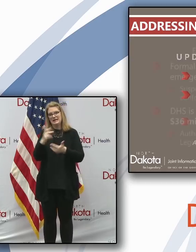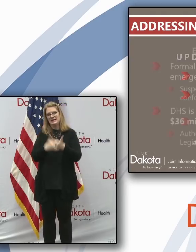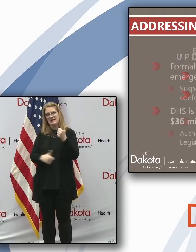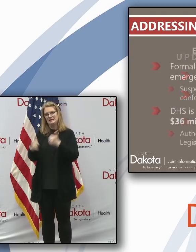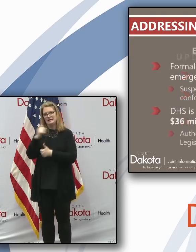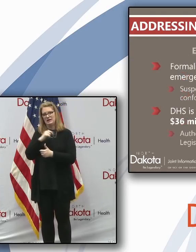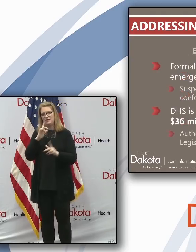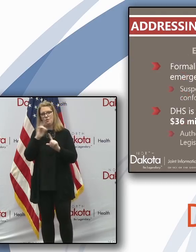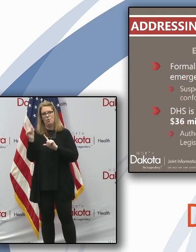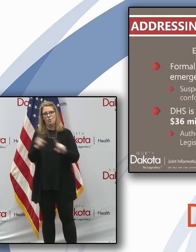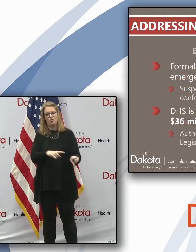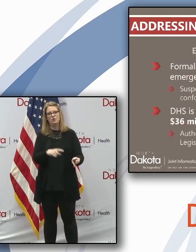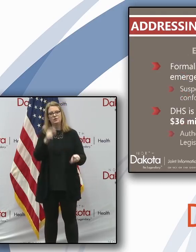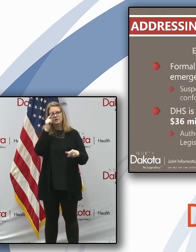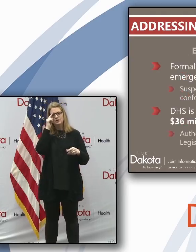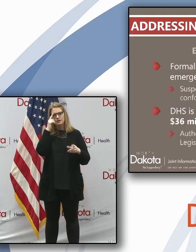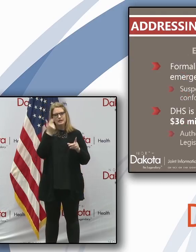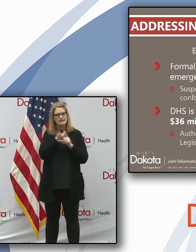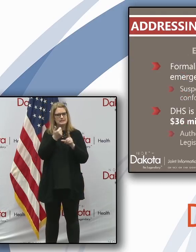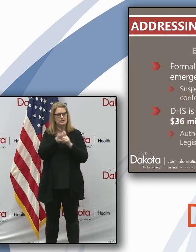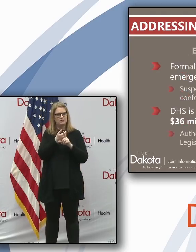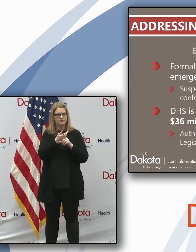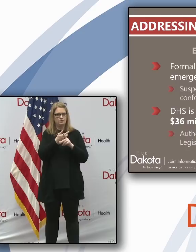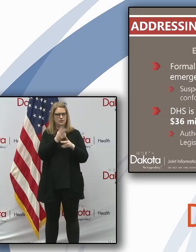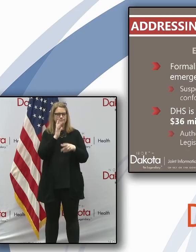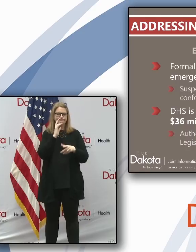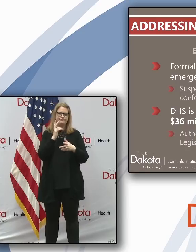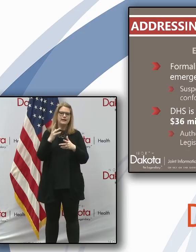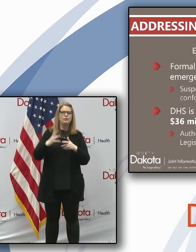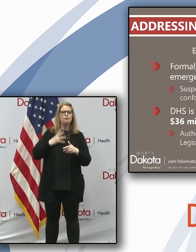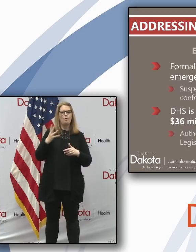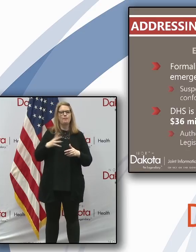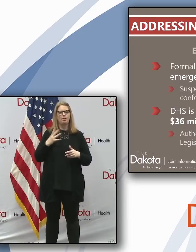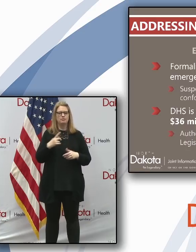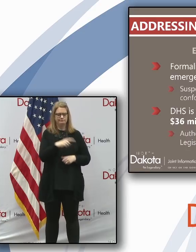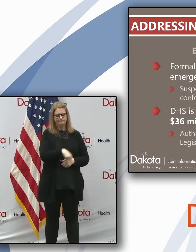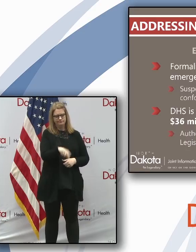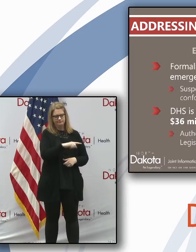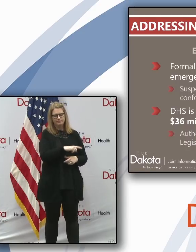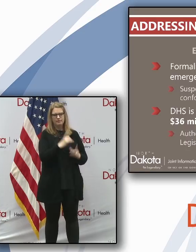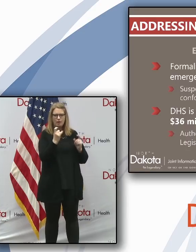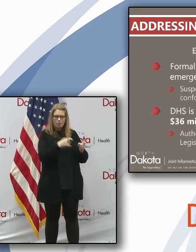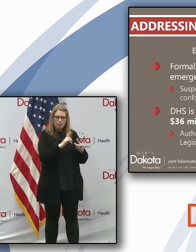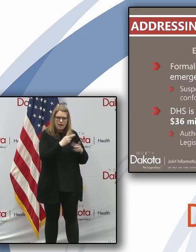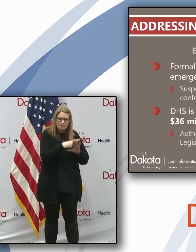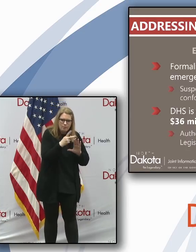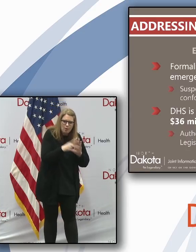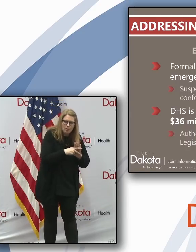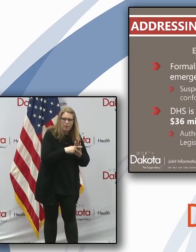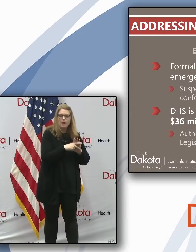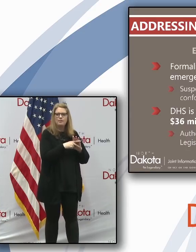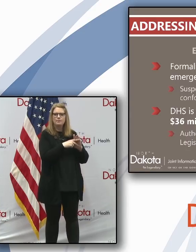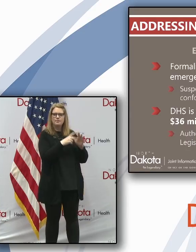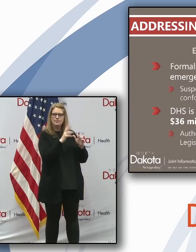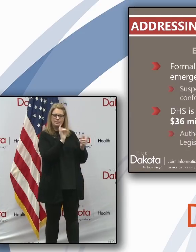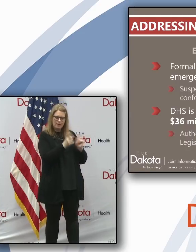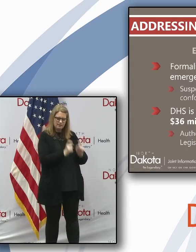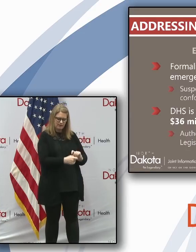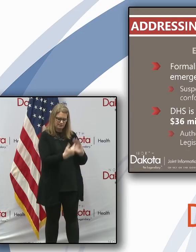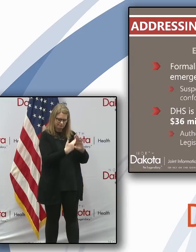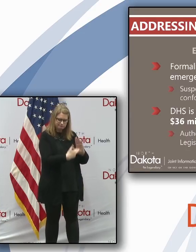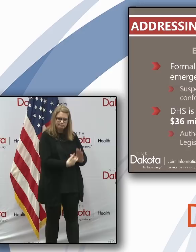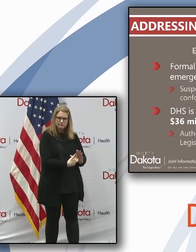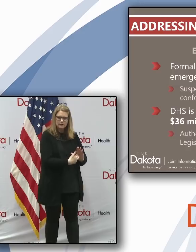formalizes the modified operating guidance and the emergency grant program that we had discussed earlier. And this includes,